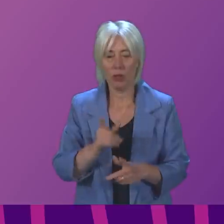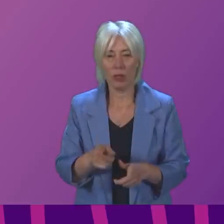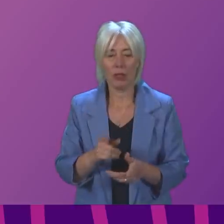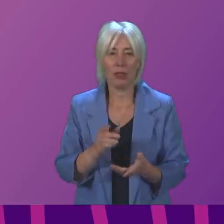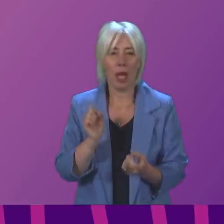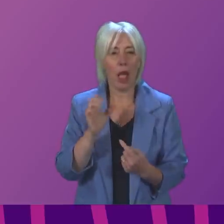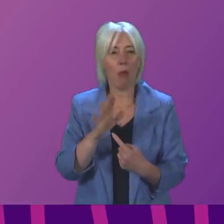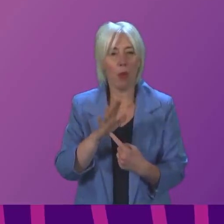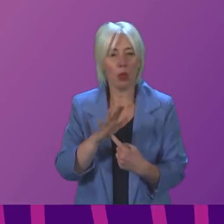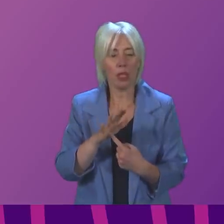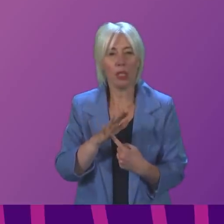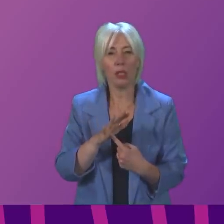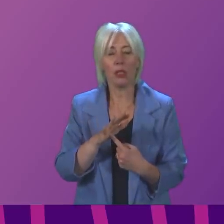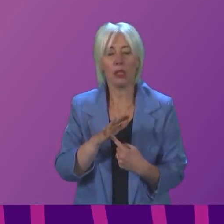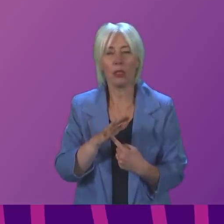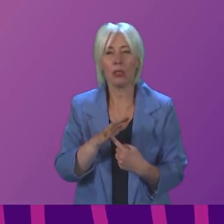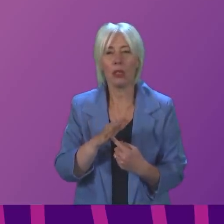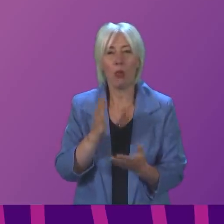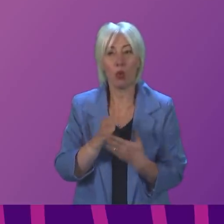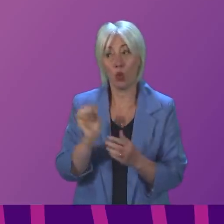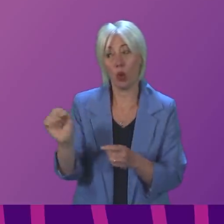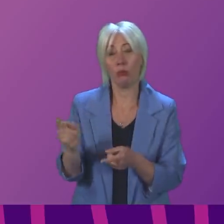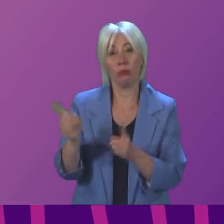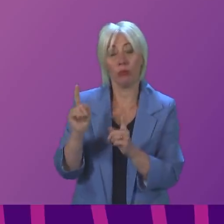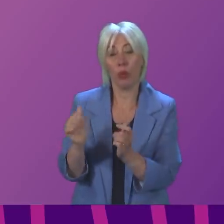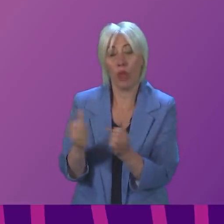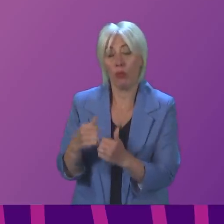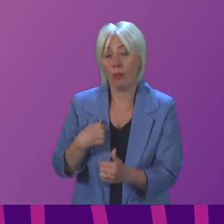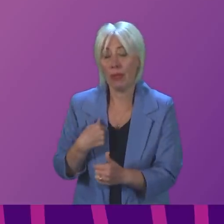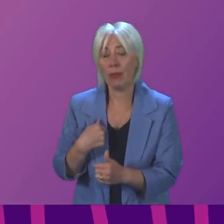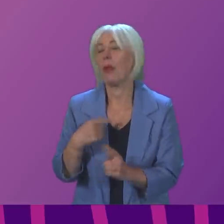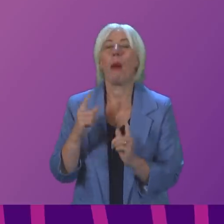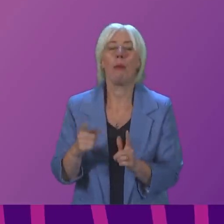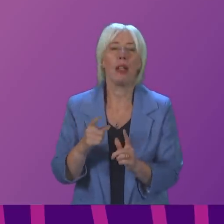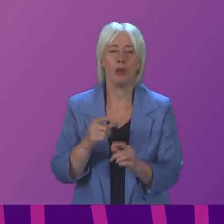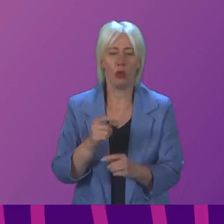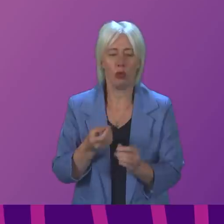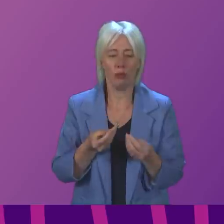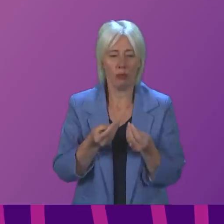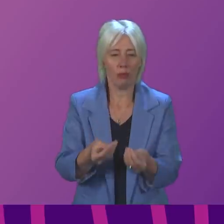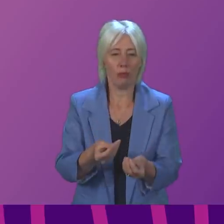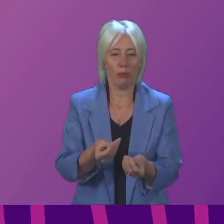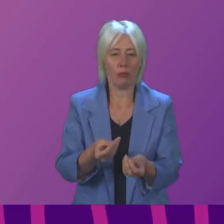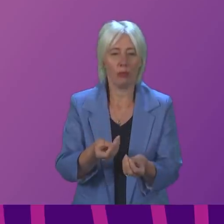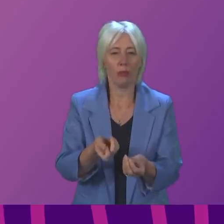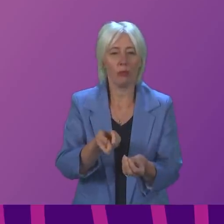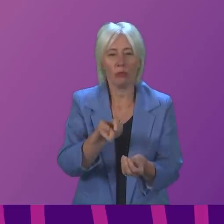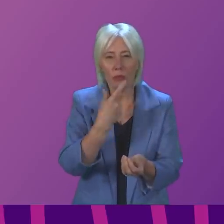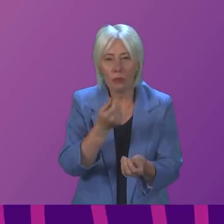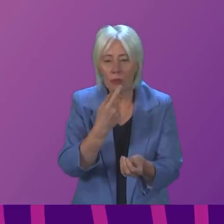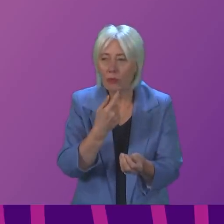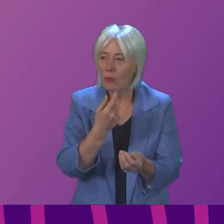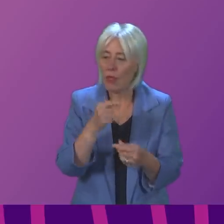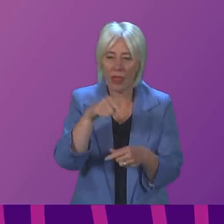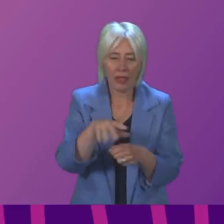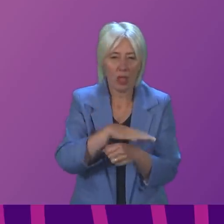is a really important point, and I'm sure the member will agree with me on this, prescribing in this instance or in any